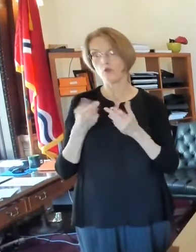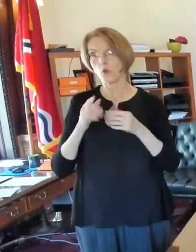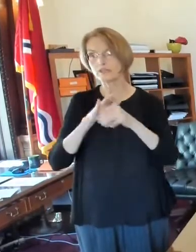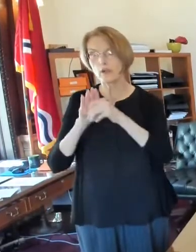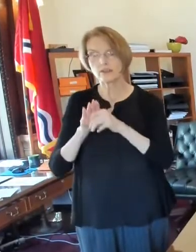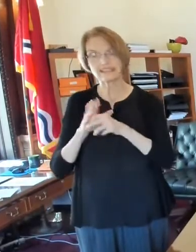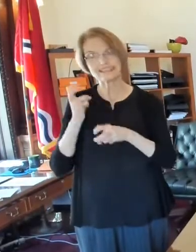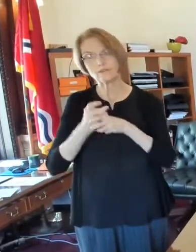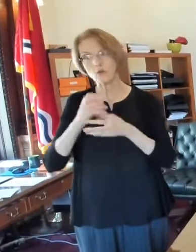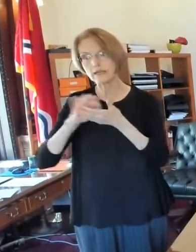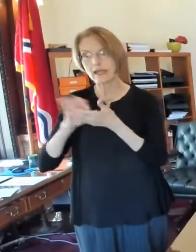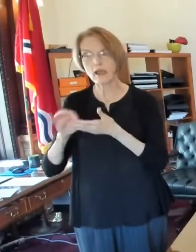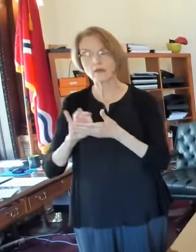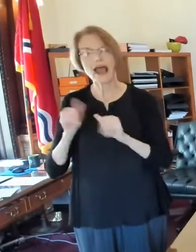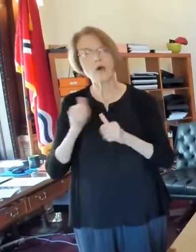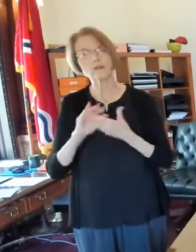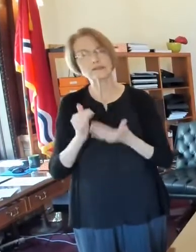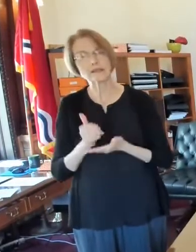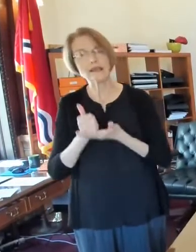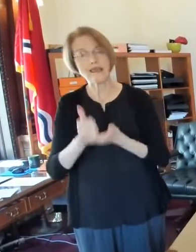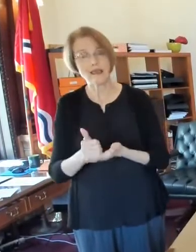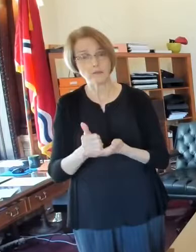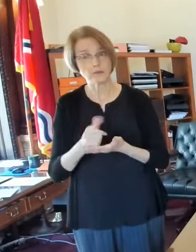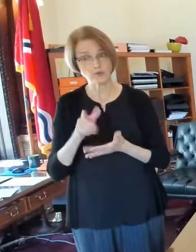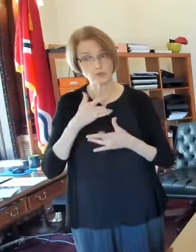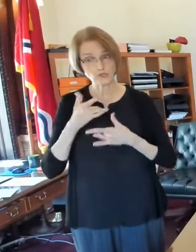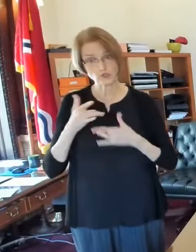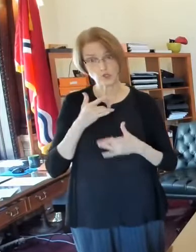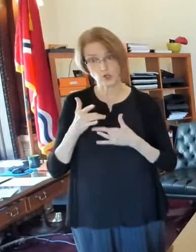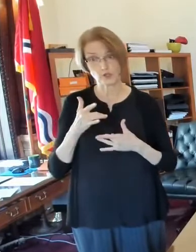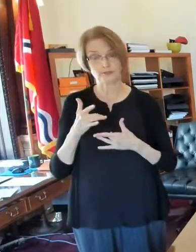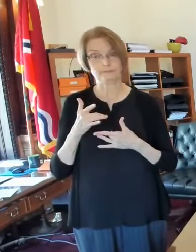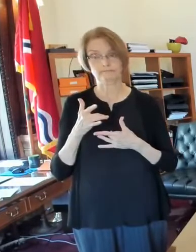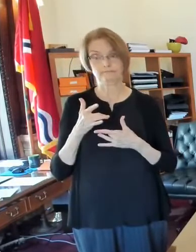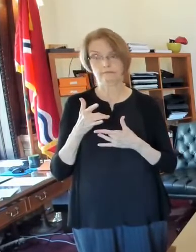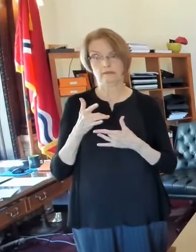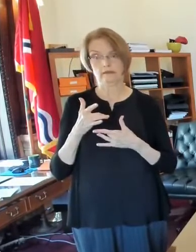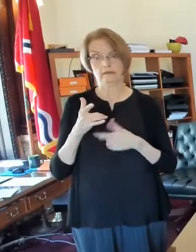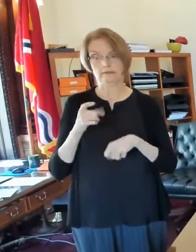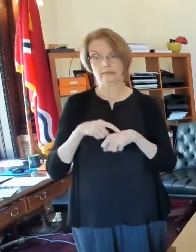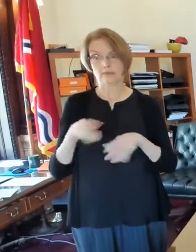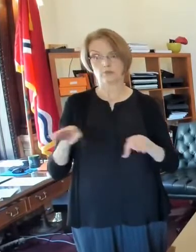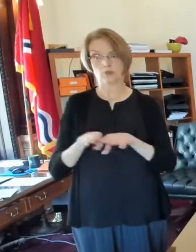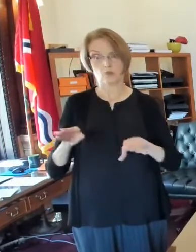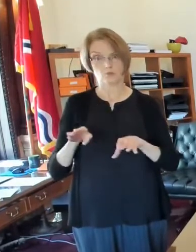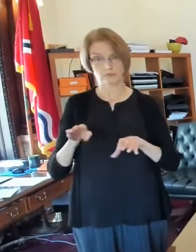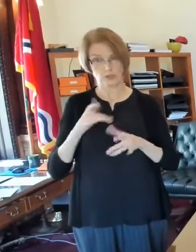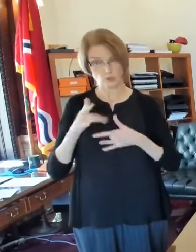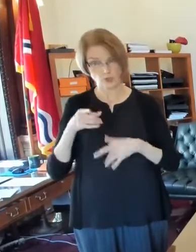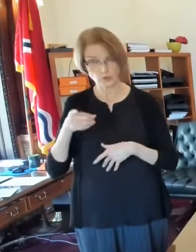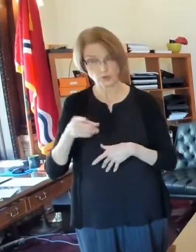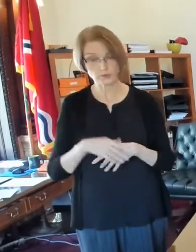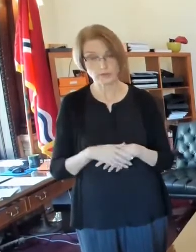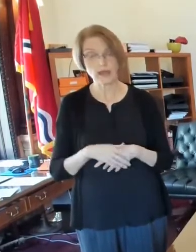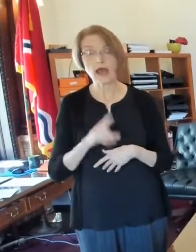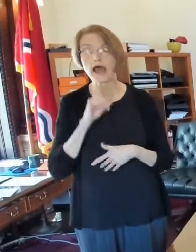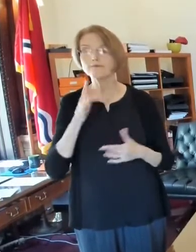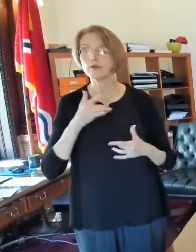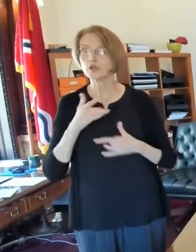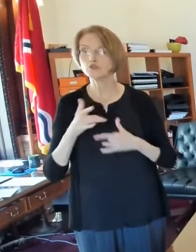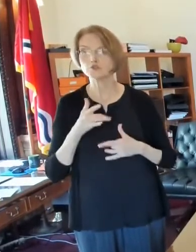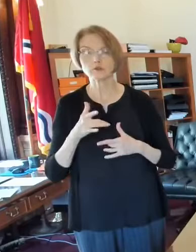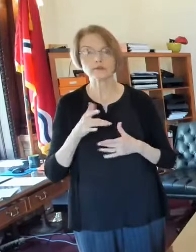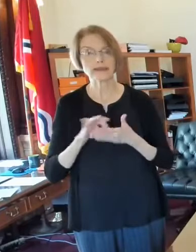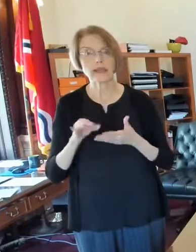and populations? And how concerned are you about it sooner than expected deadline? You know, I'm actually, I'm very concerned about it